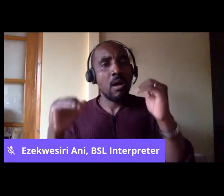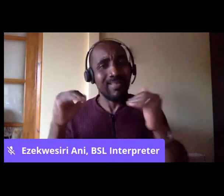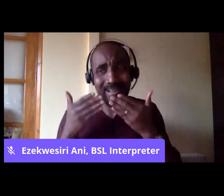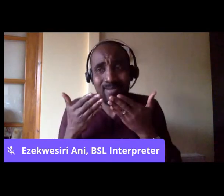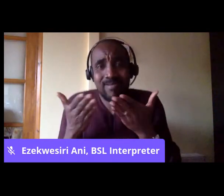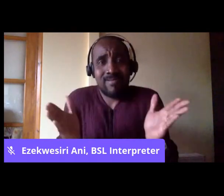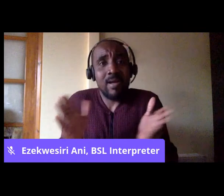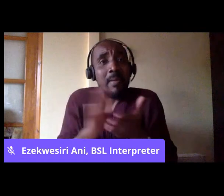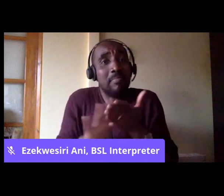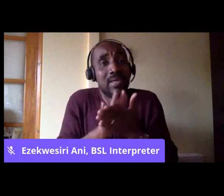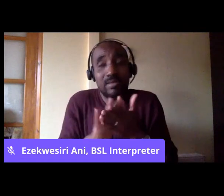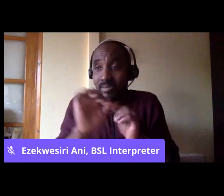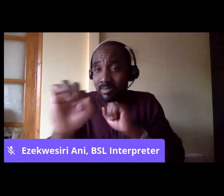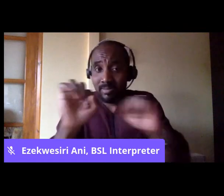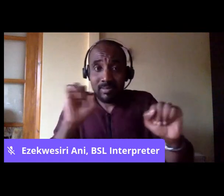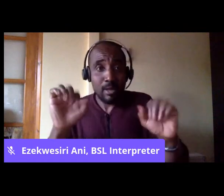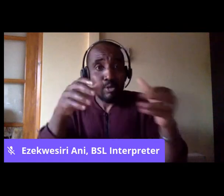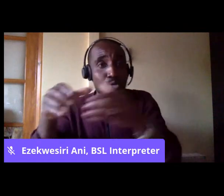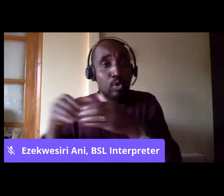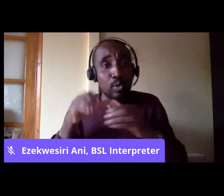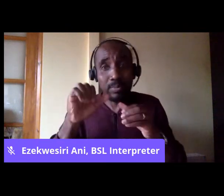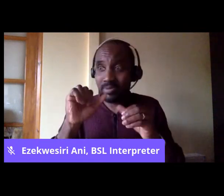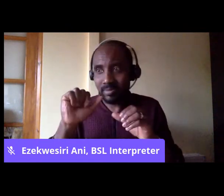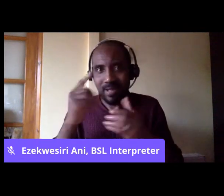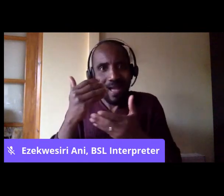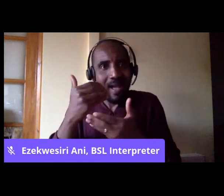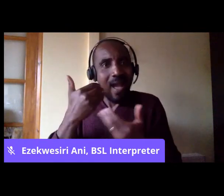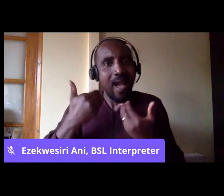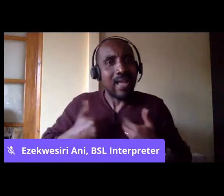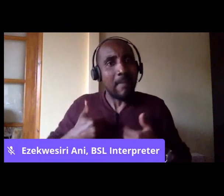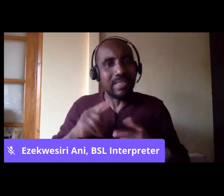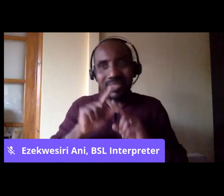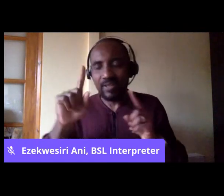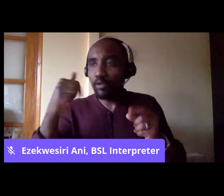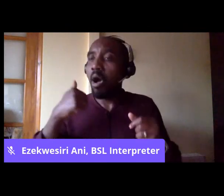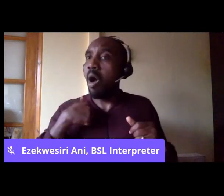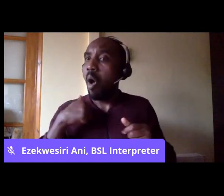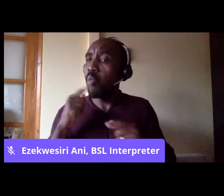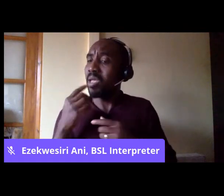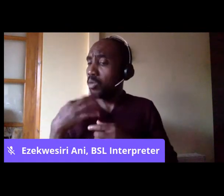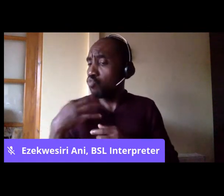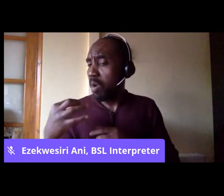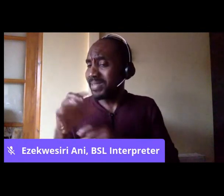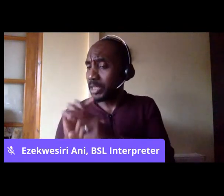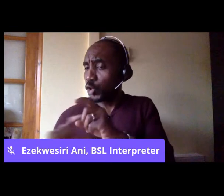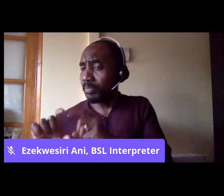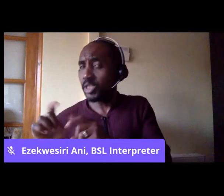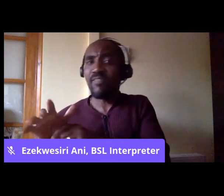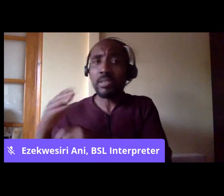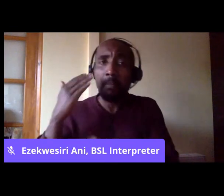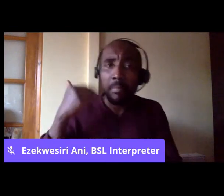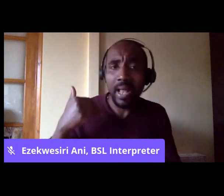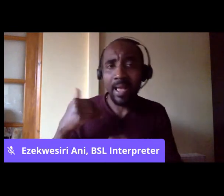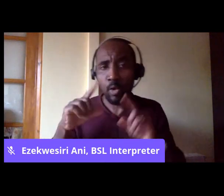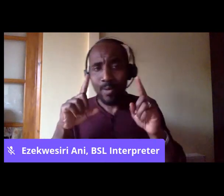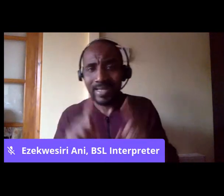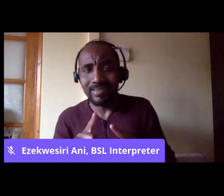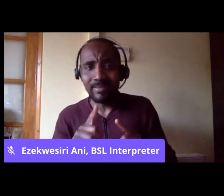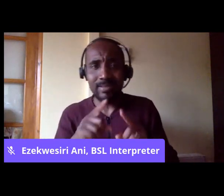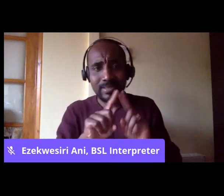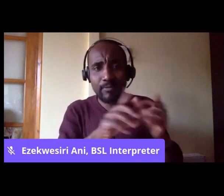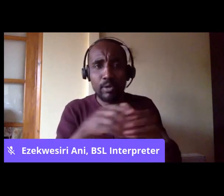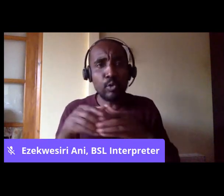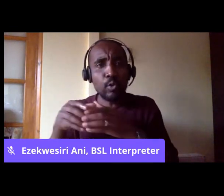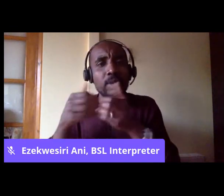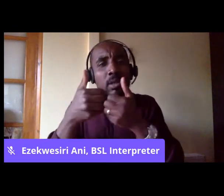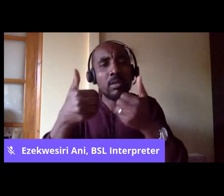capitalists. And one of the different capitalists are able to do is they'll say that they represent their community, whether that's a black community, the Indian community, et cetera, and